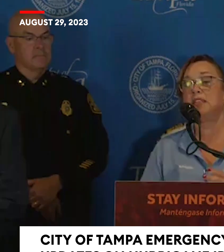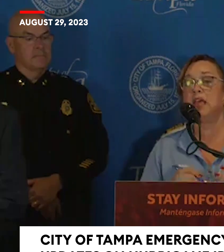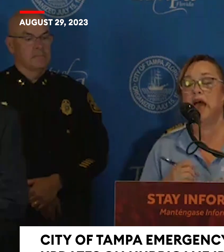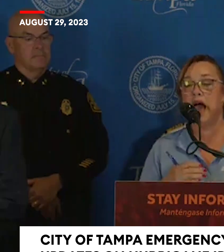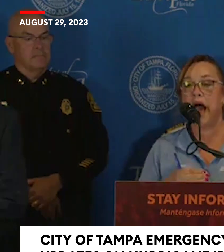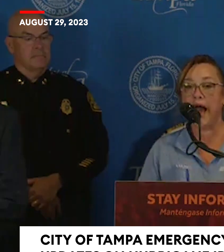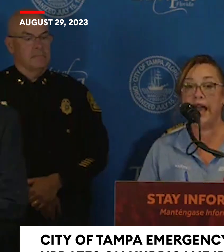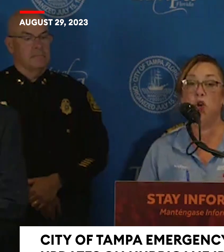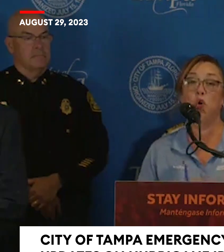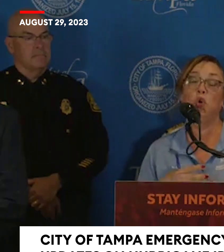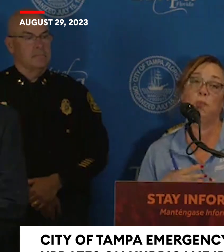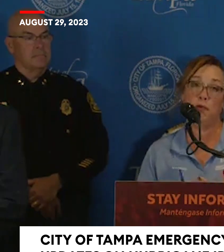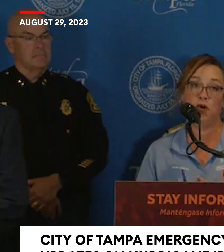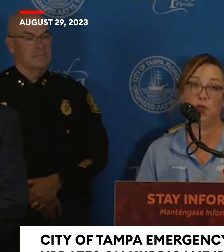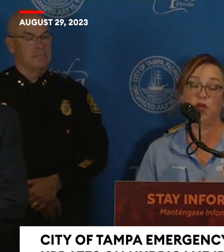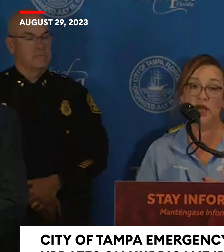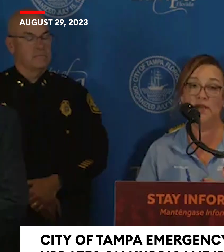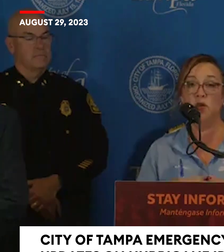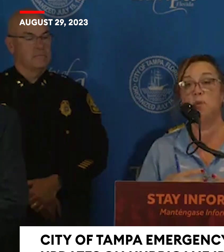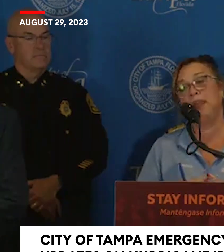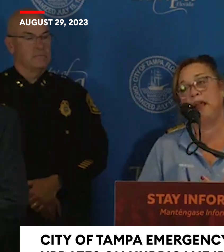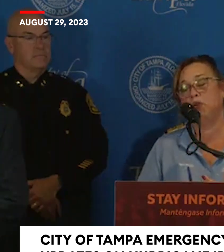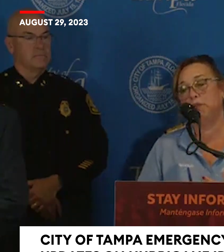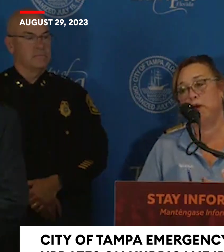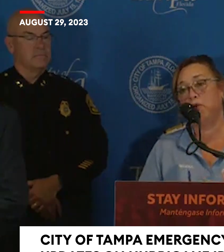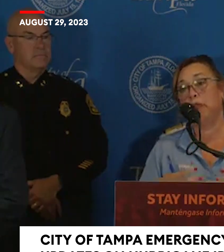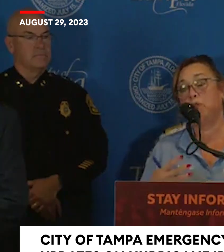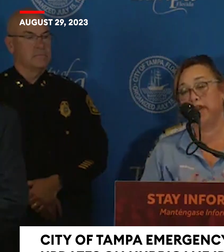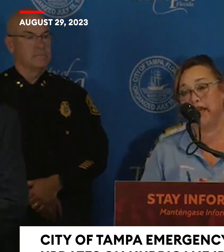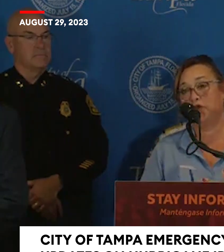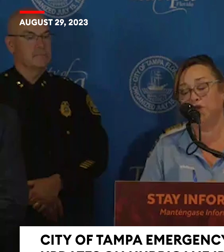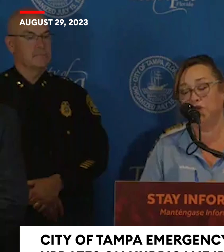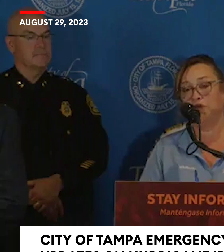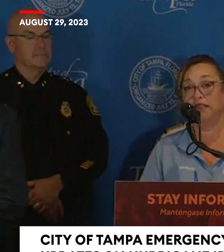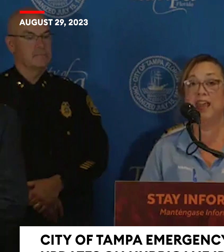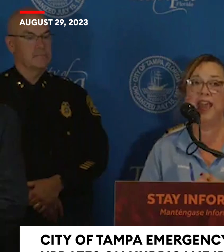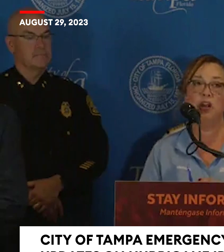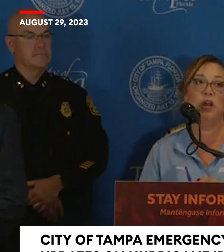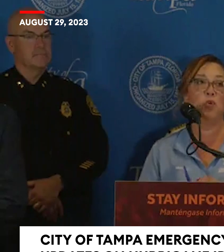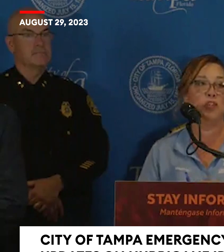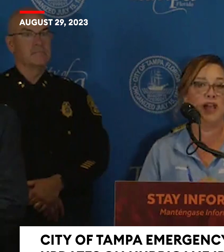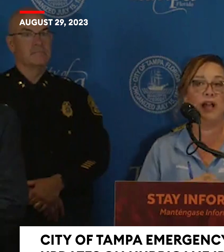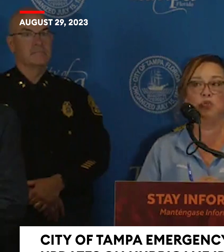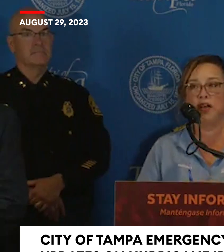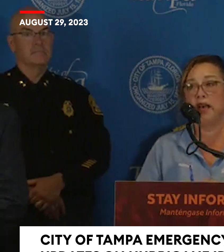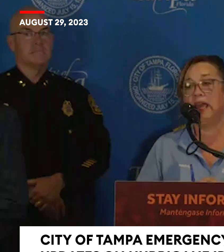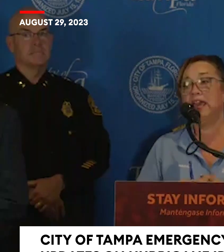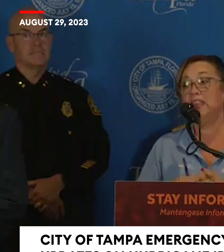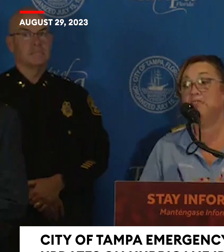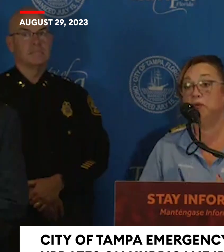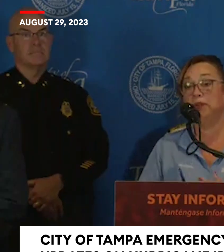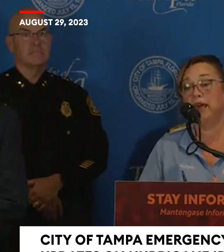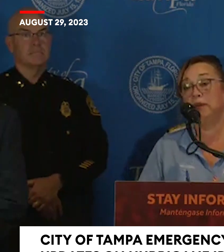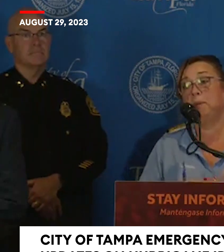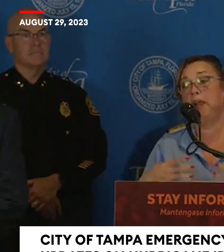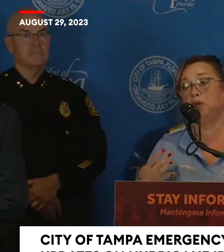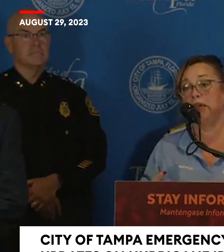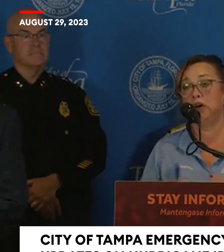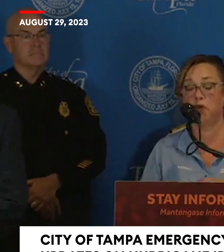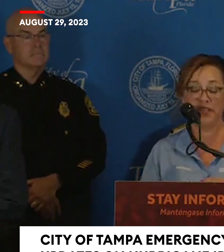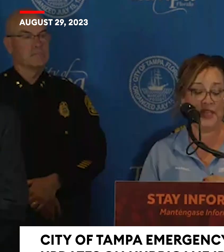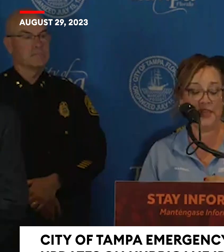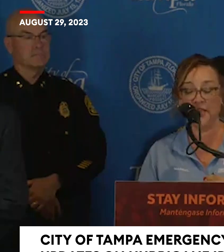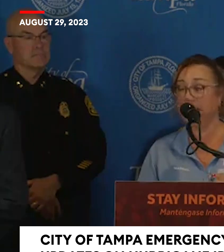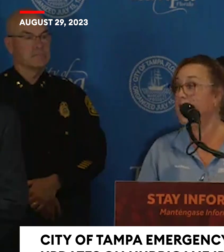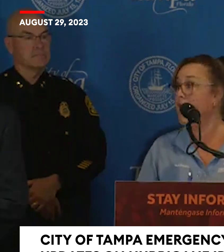hogares, háganlo lo más pronto posible. No esperen a última hora porque esto, entonces, es lo que podría causar dificultades para